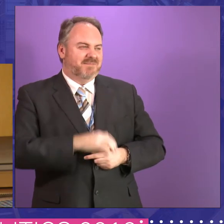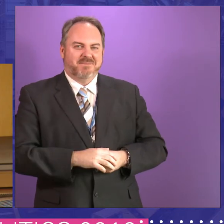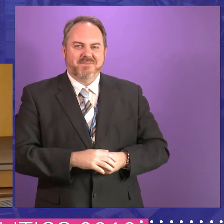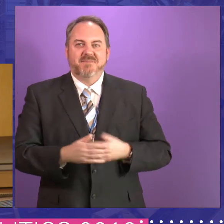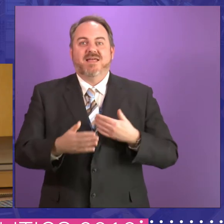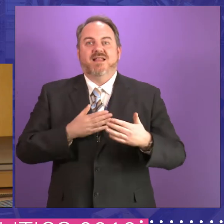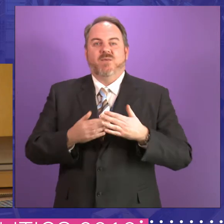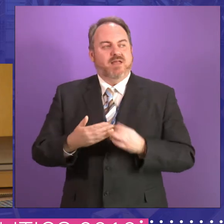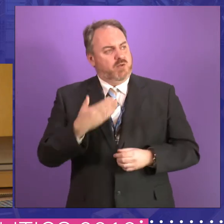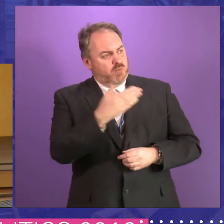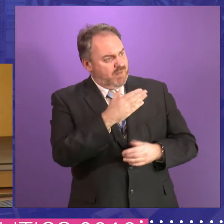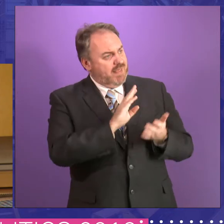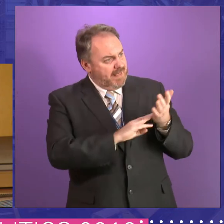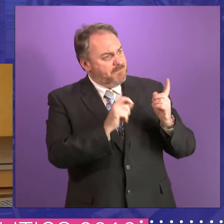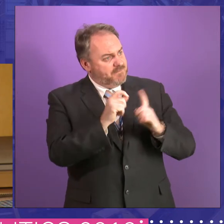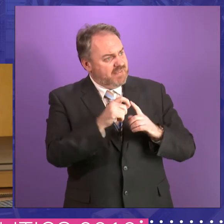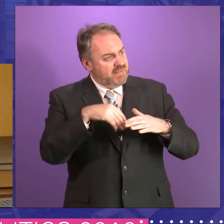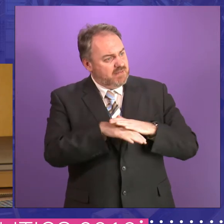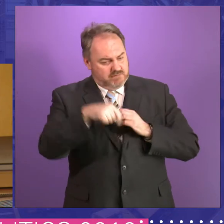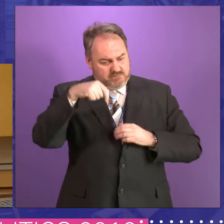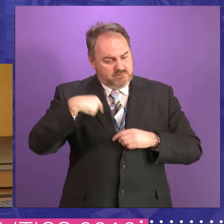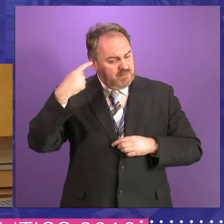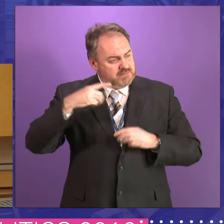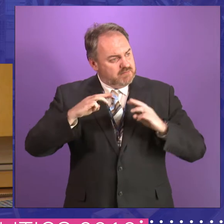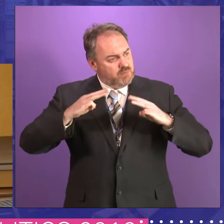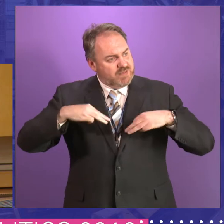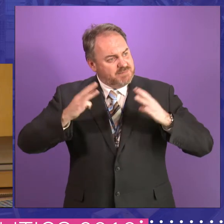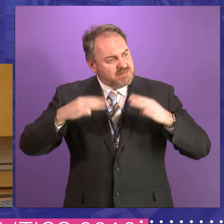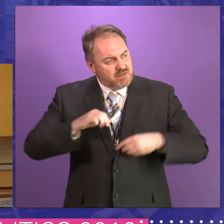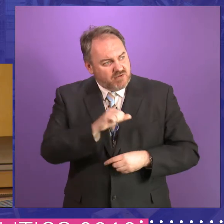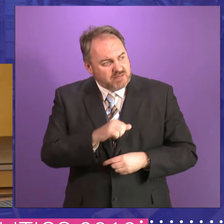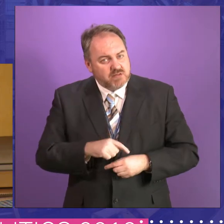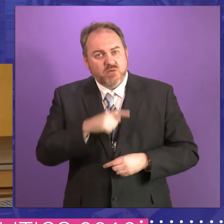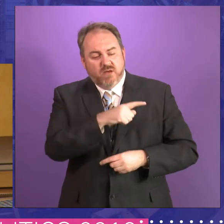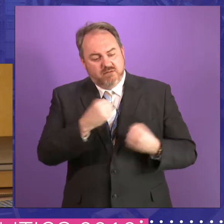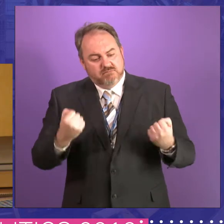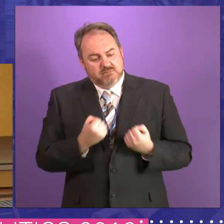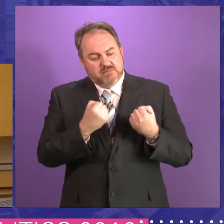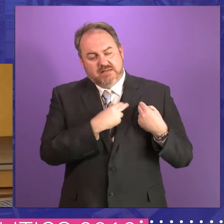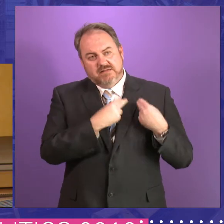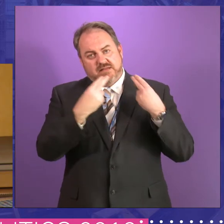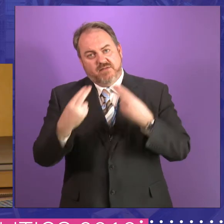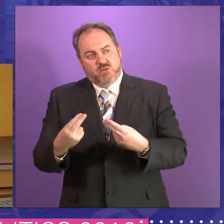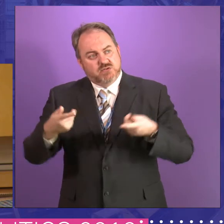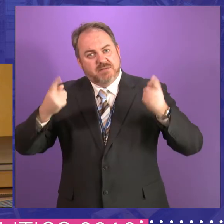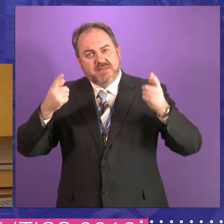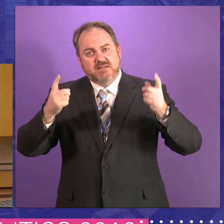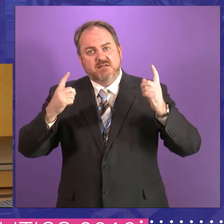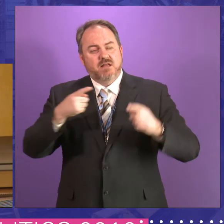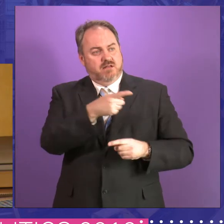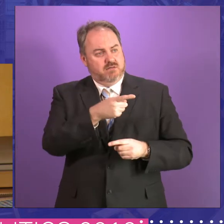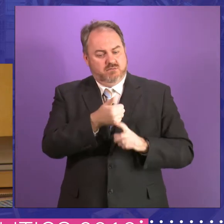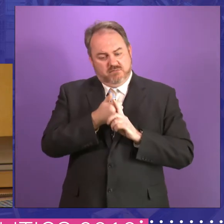than that, you were an MP in Westminster, and as an MP in Westminster, was a devolution minister, so you were actually responsible for putting through